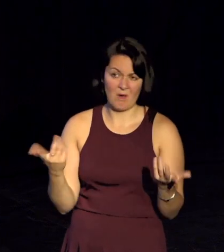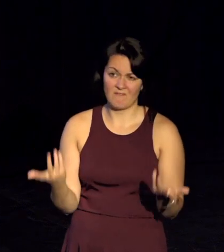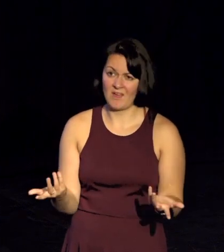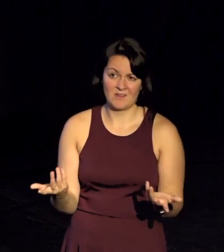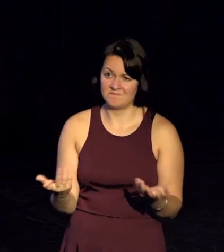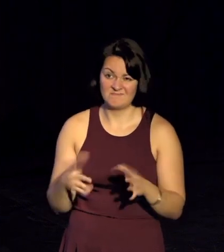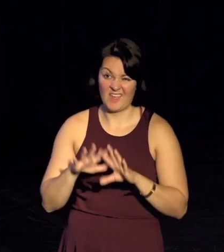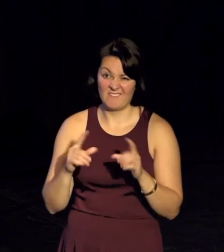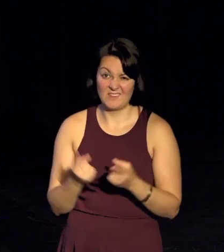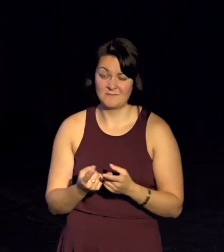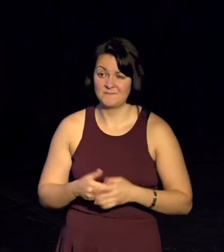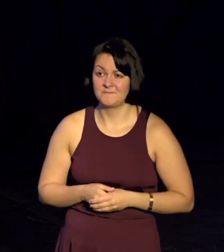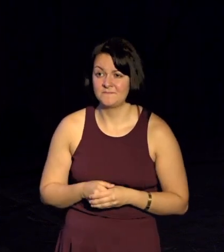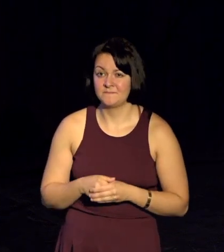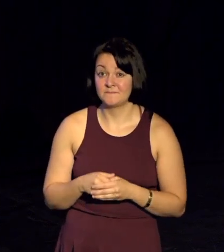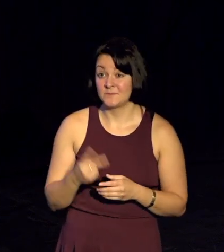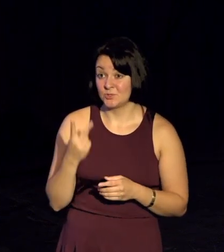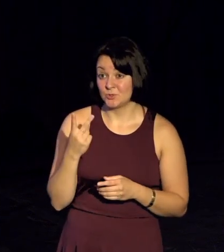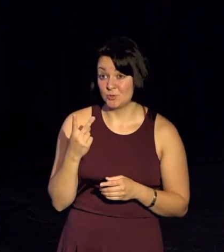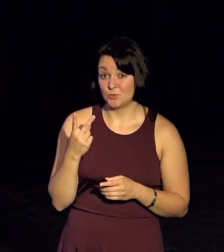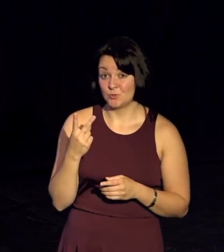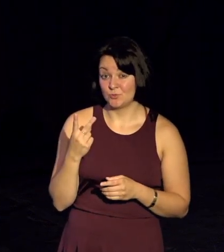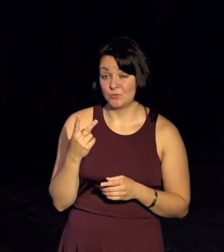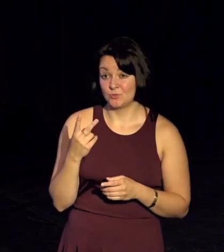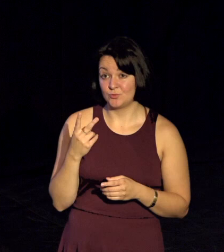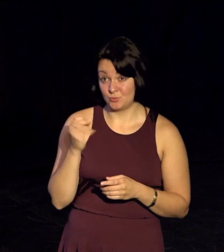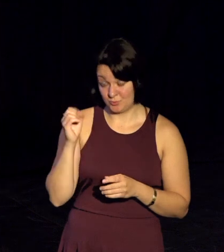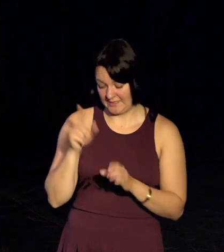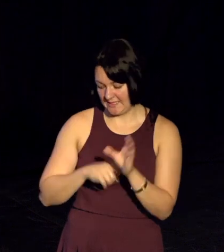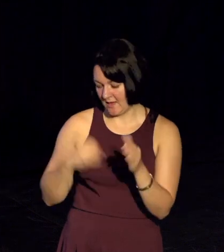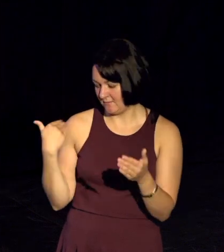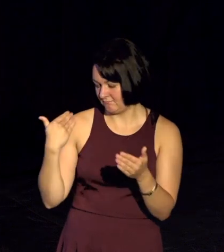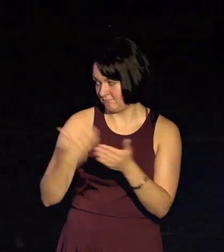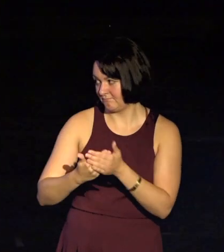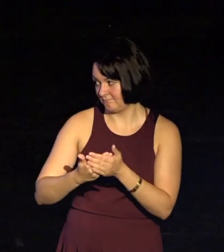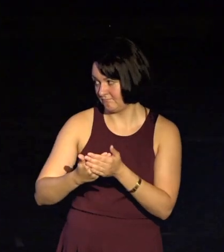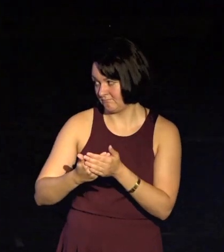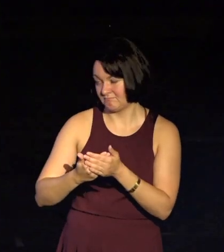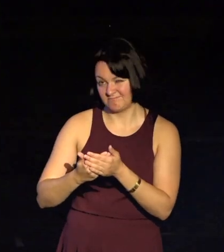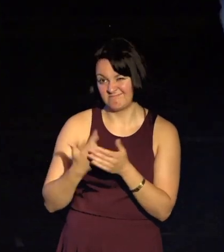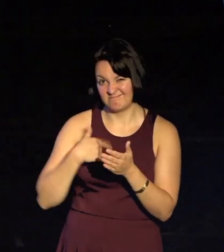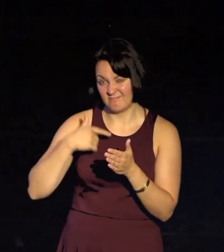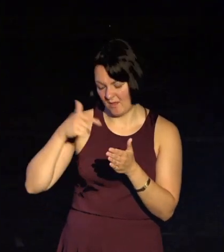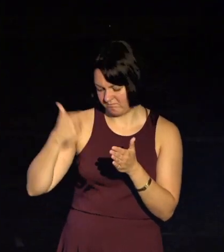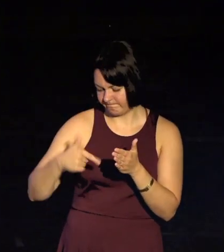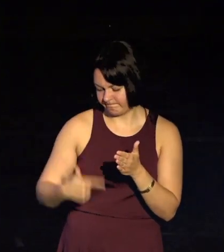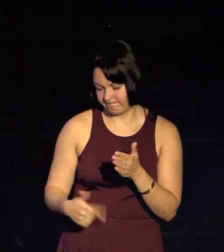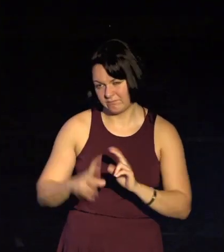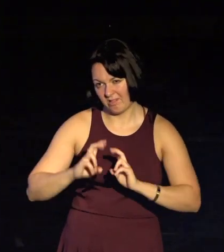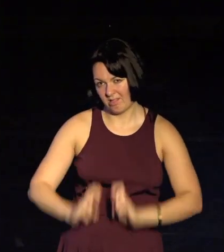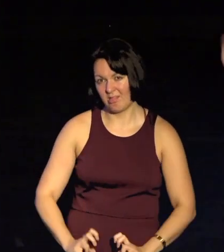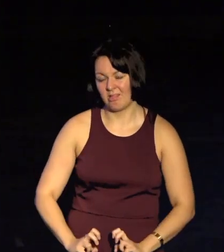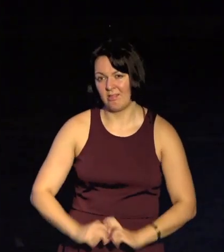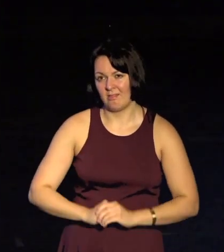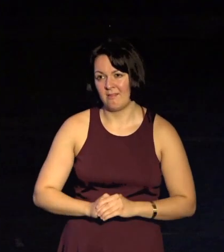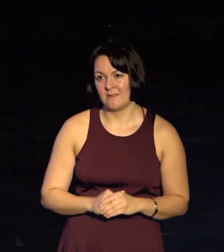My realization over the past two decades of having a disability is it's much more in-depth than that. And I'll give you one